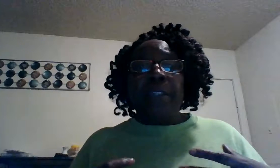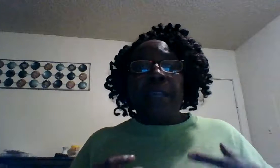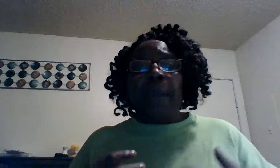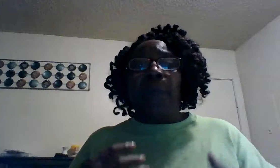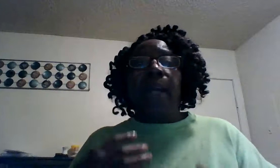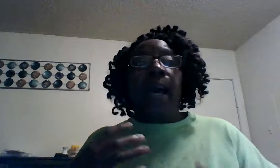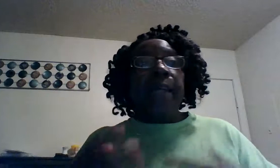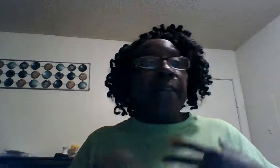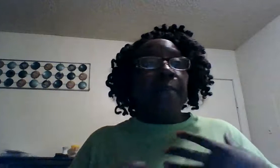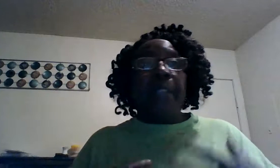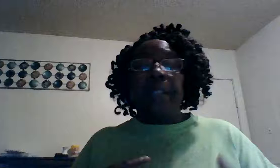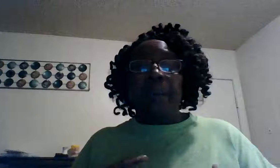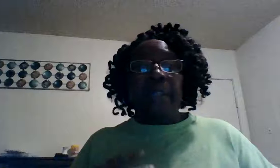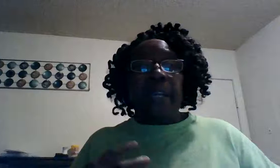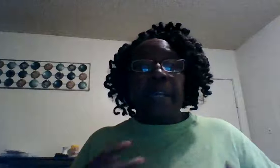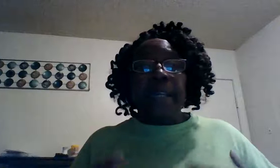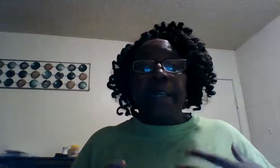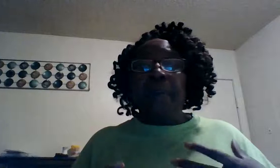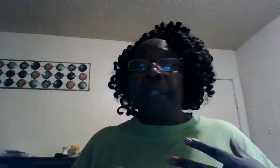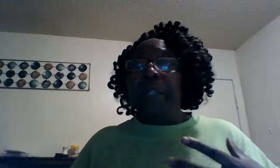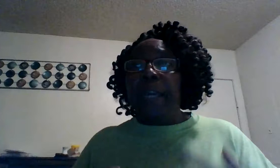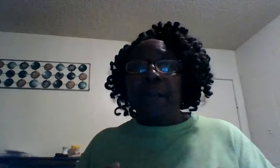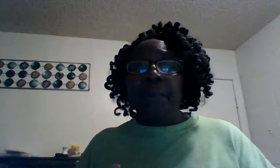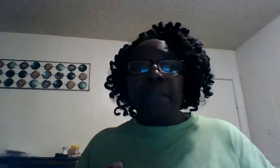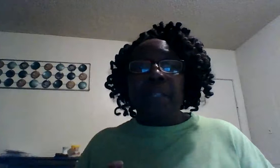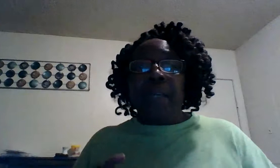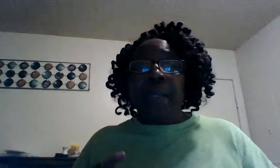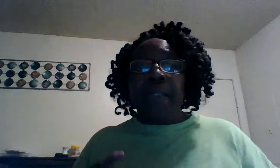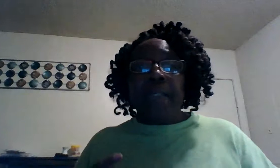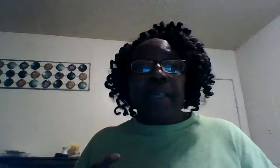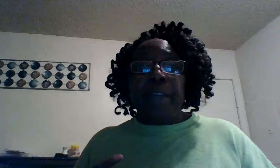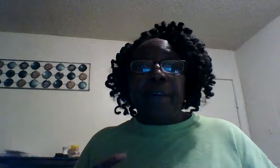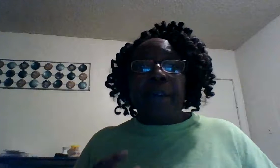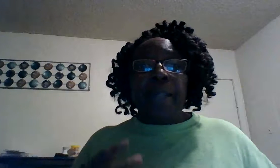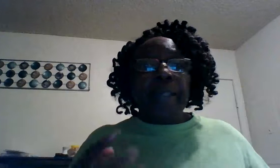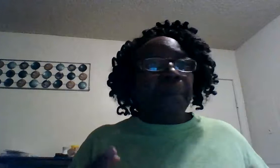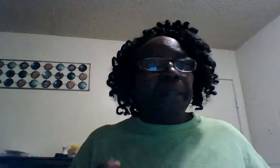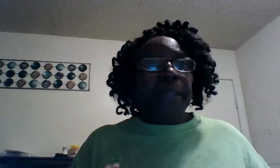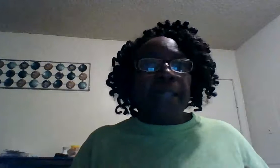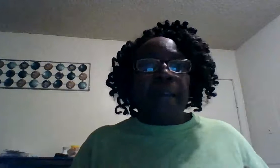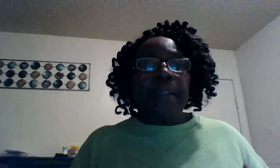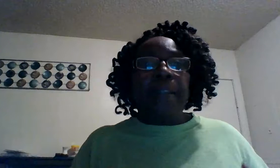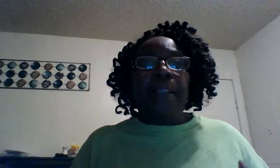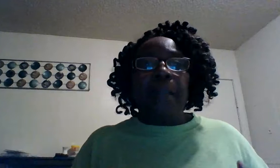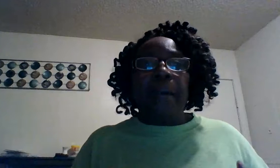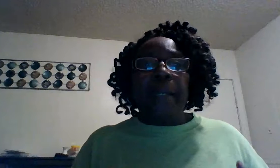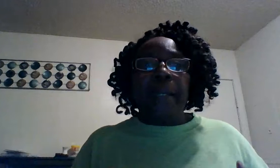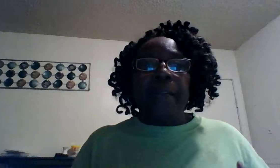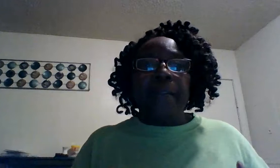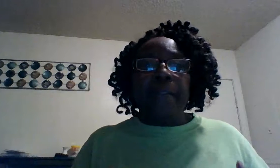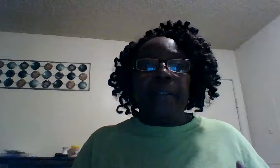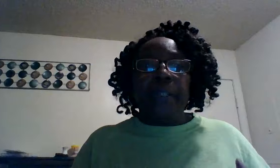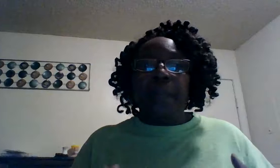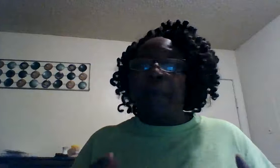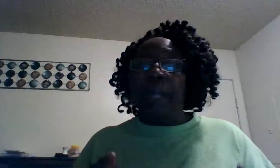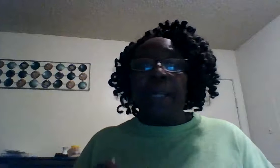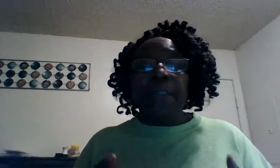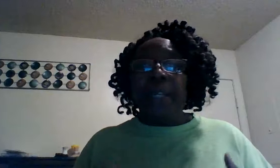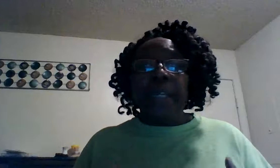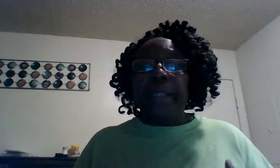when God give me something to heal me to help me he said now you got to empty this out into somebody else somebody else needs